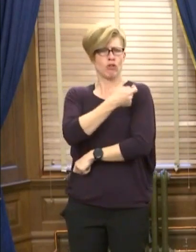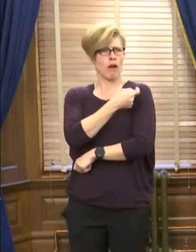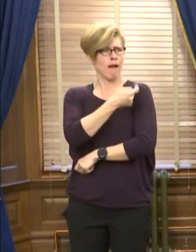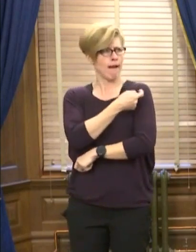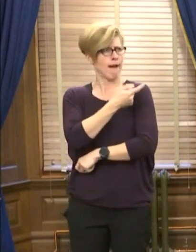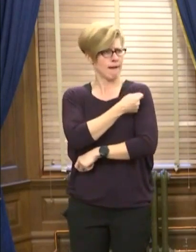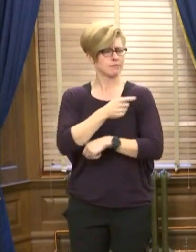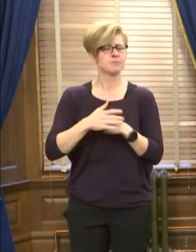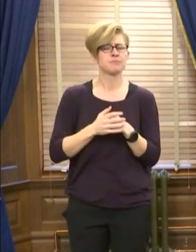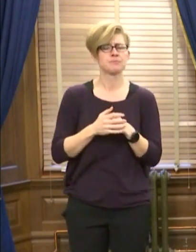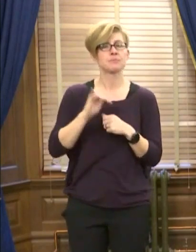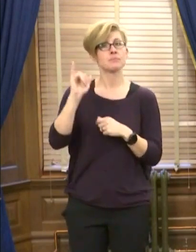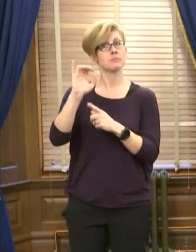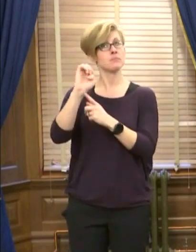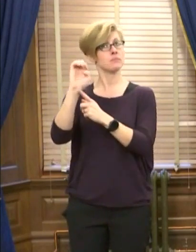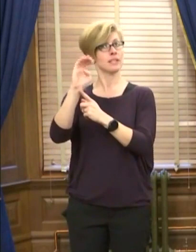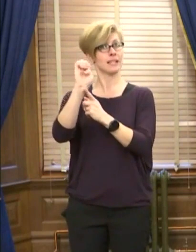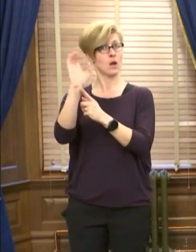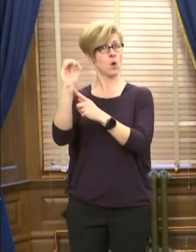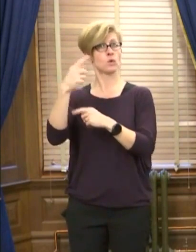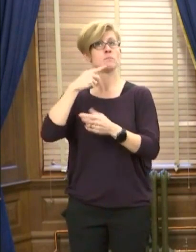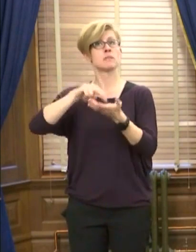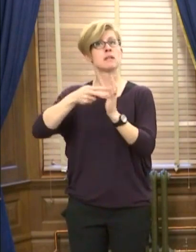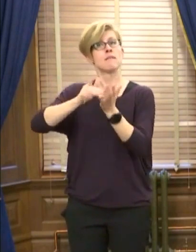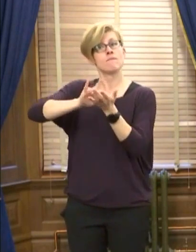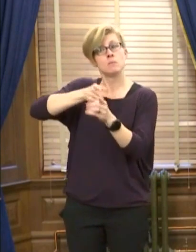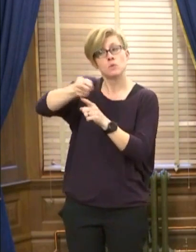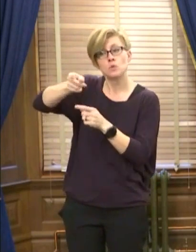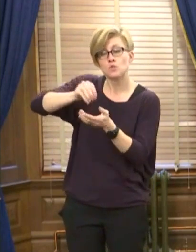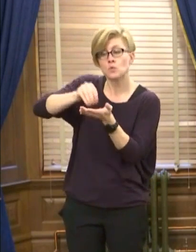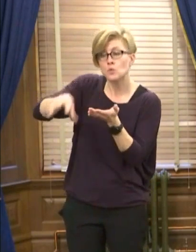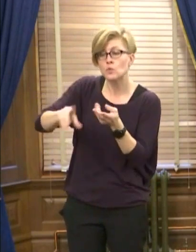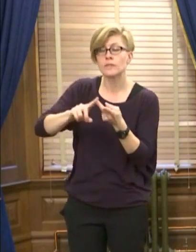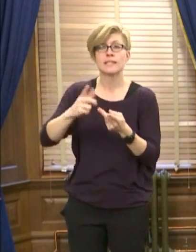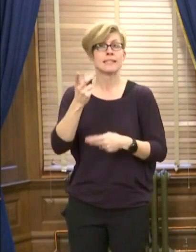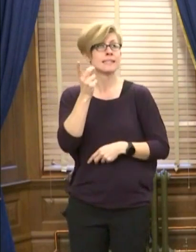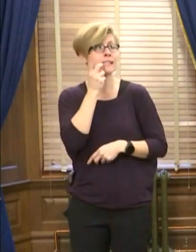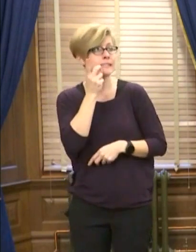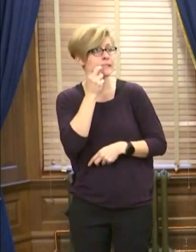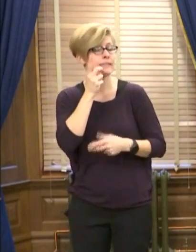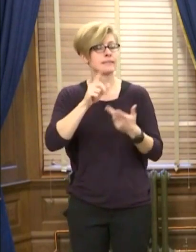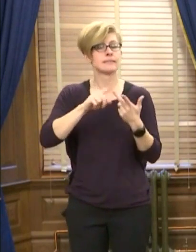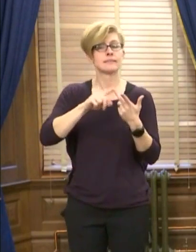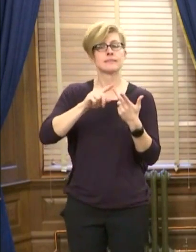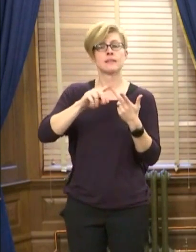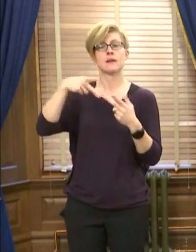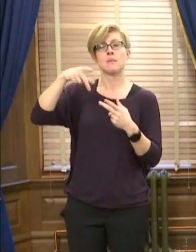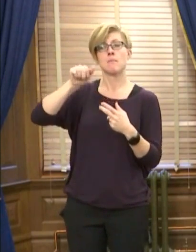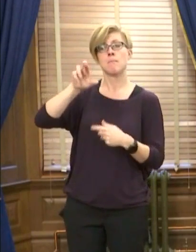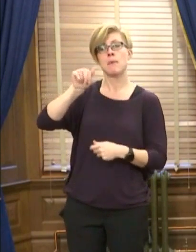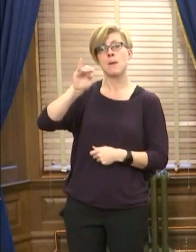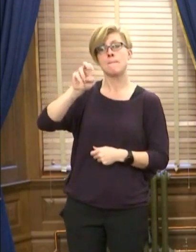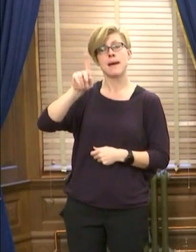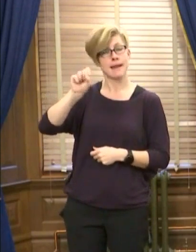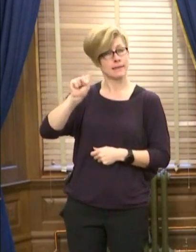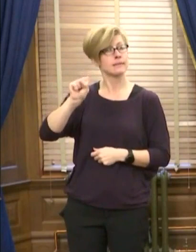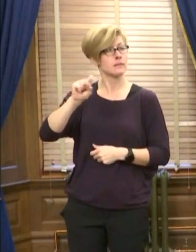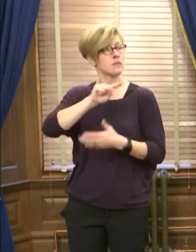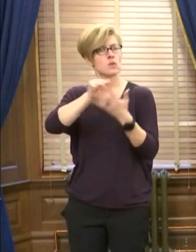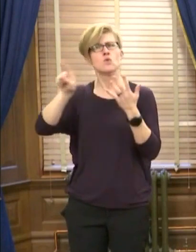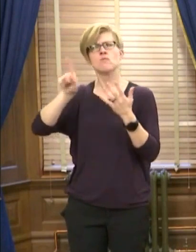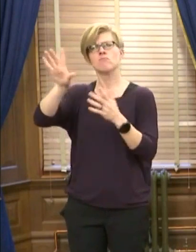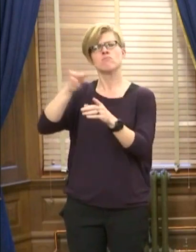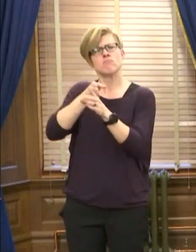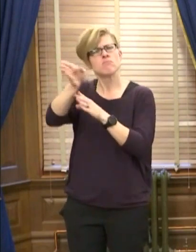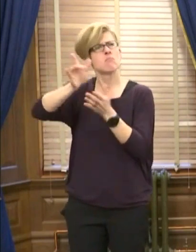The order makes it clear that pharmacy students, dentists, paramedics, and other health care professionals are authorized to